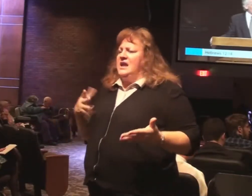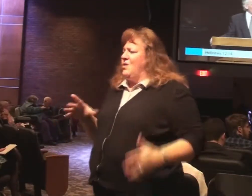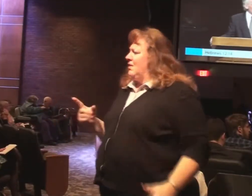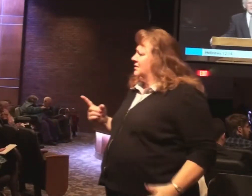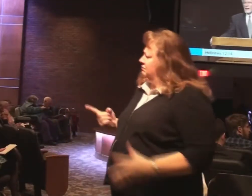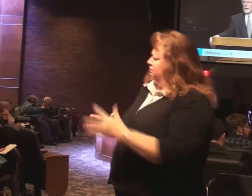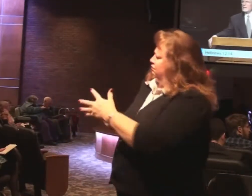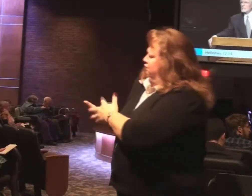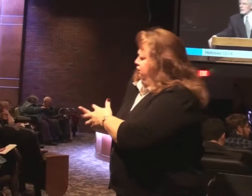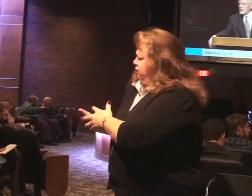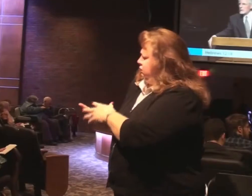create conflict.